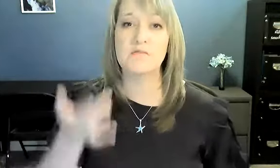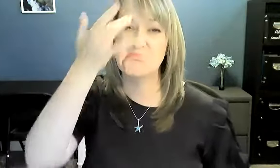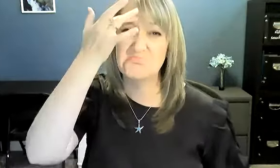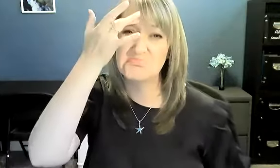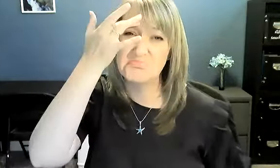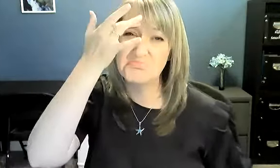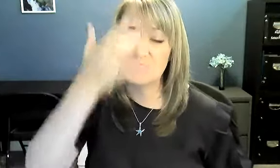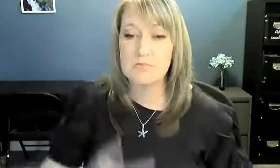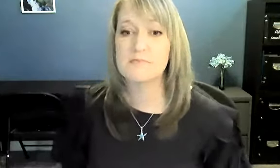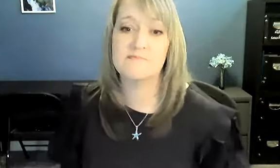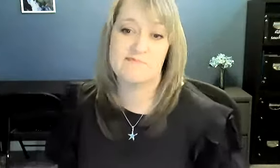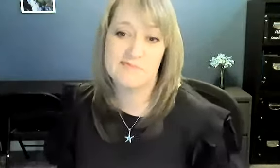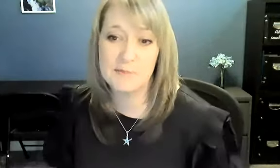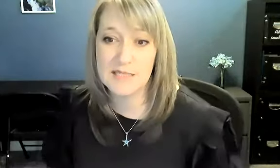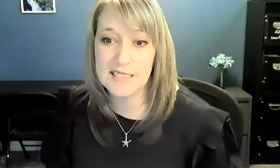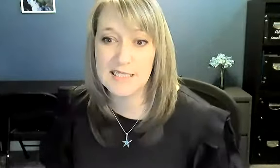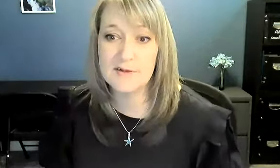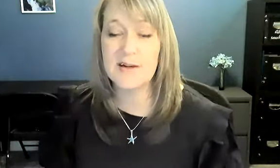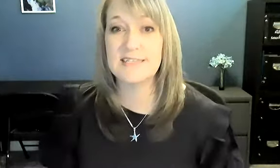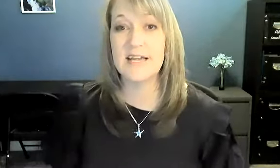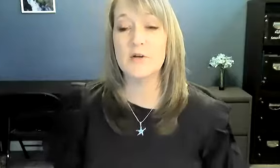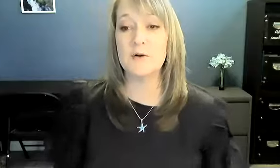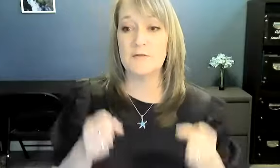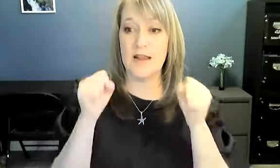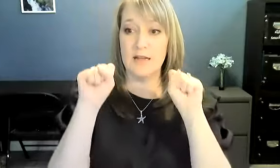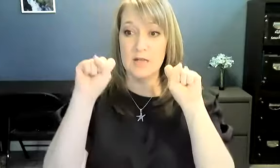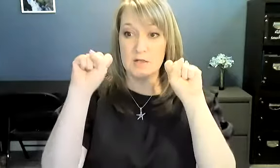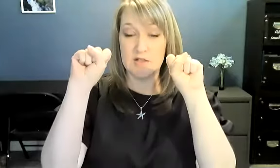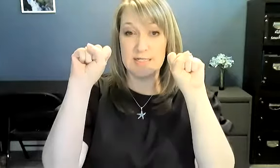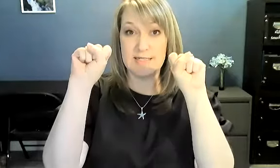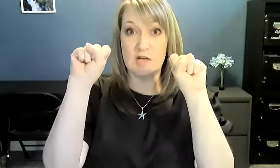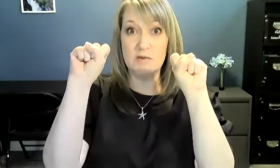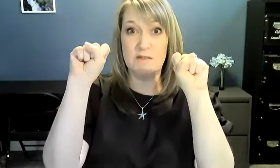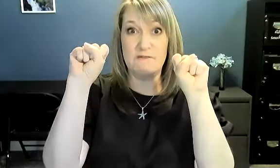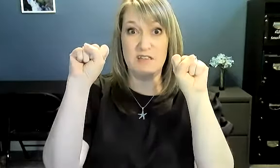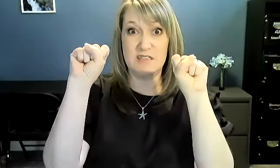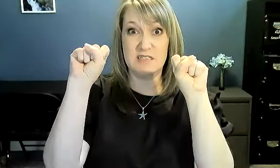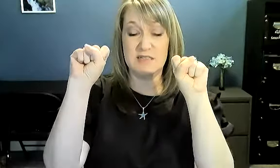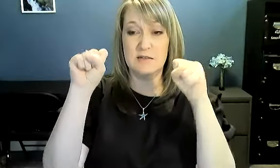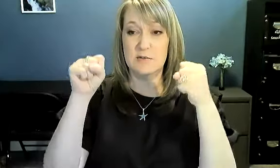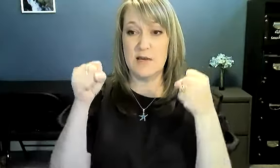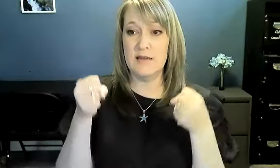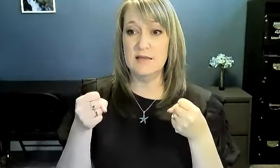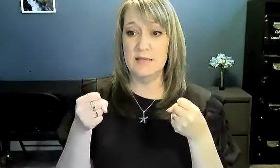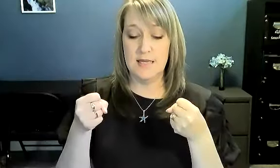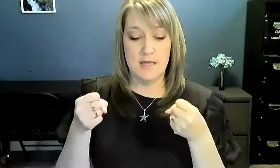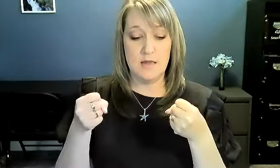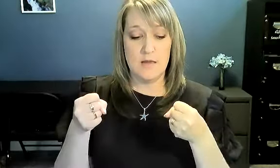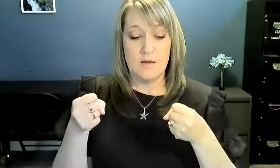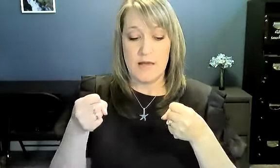something like that. All right. Scared or afraid. So you're going to start with fists. Okay. Have